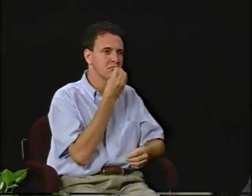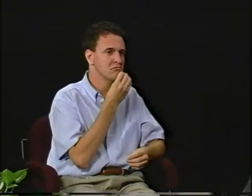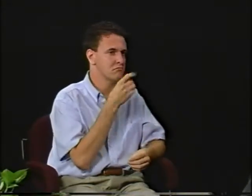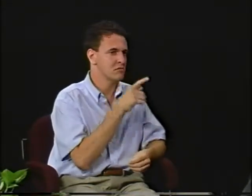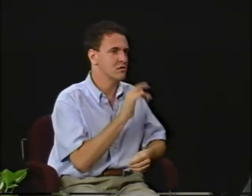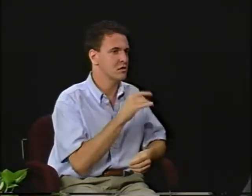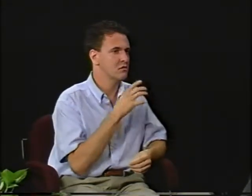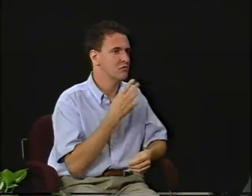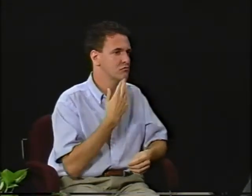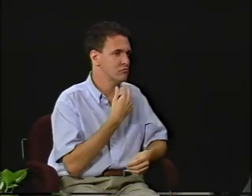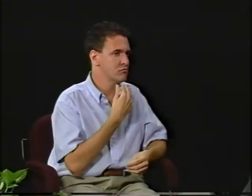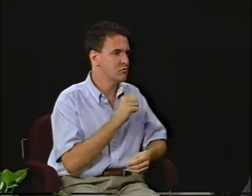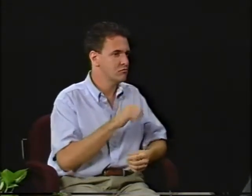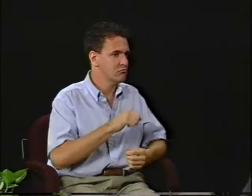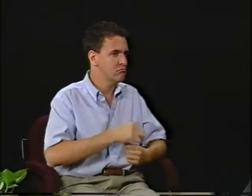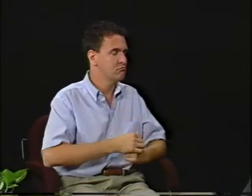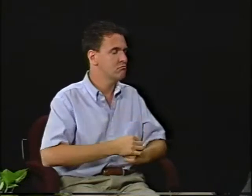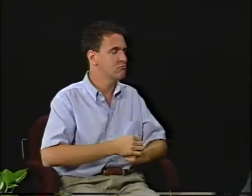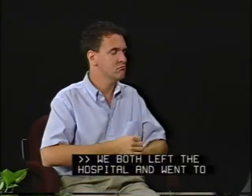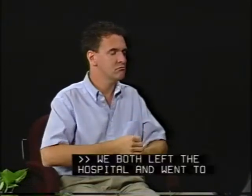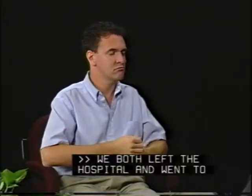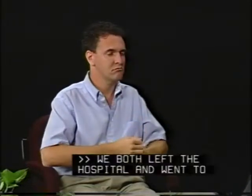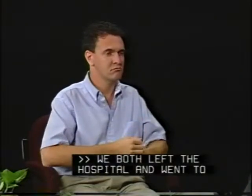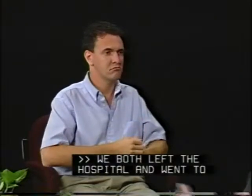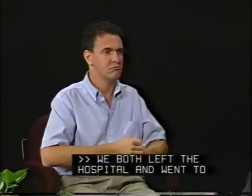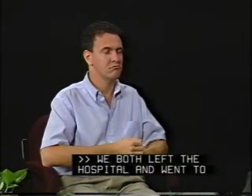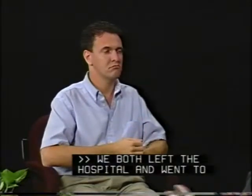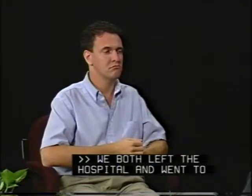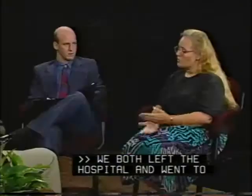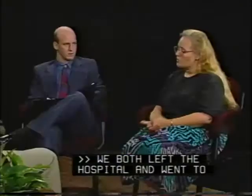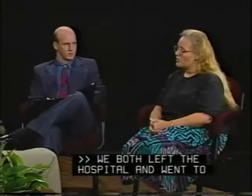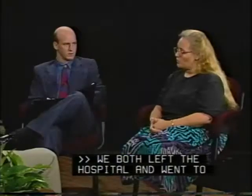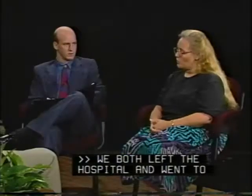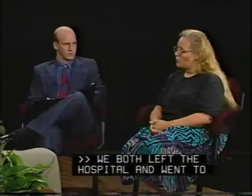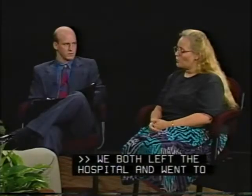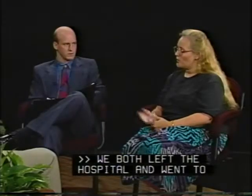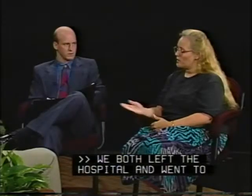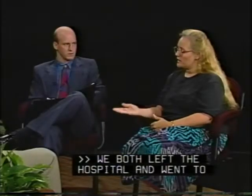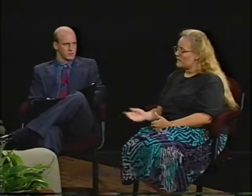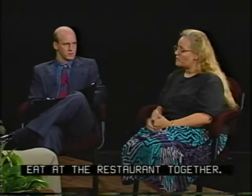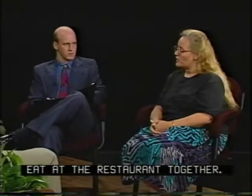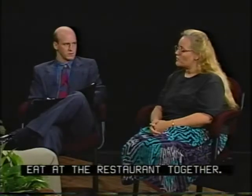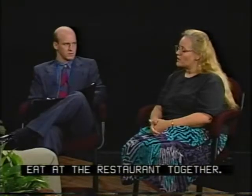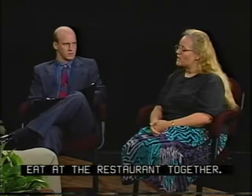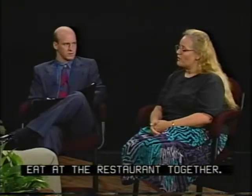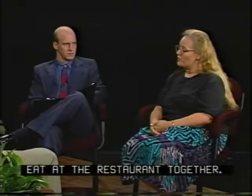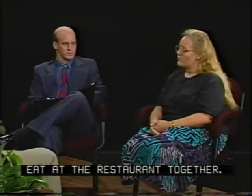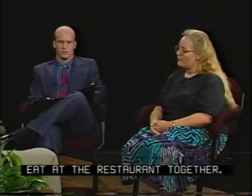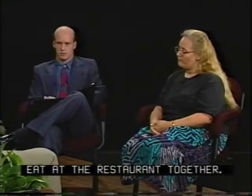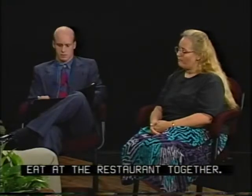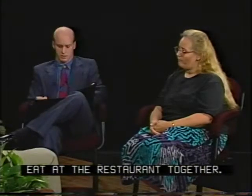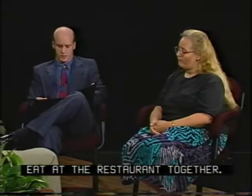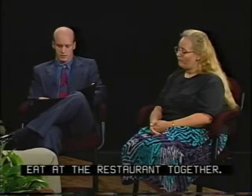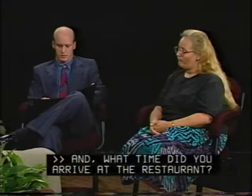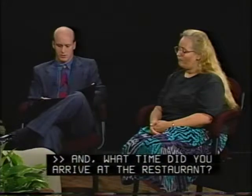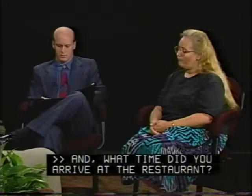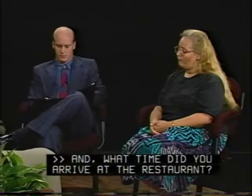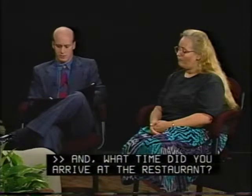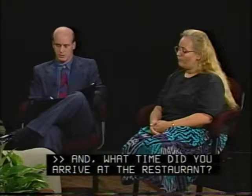Mm-hmm. We both left the hospital and went to eat at the restaurant together. And what time did you